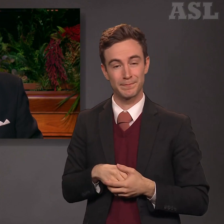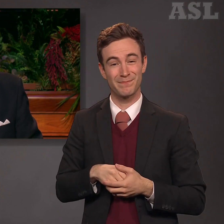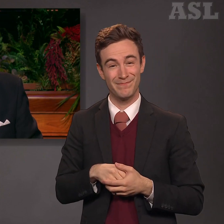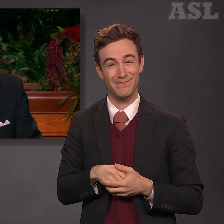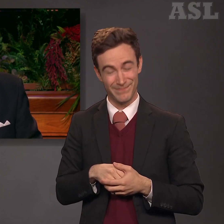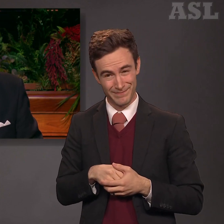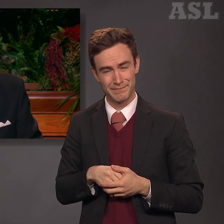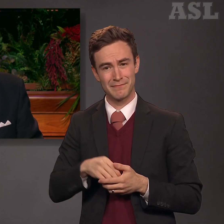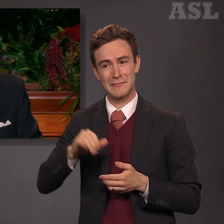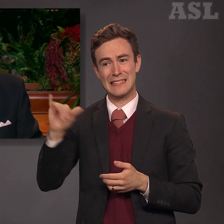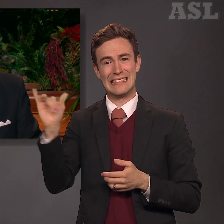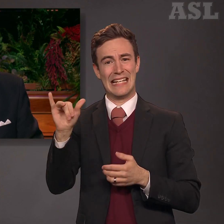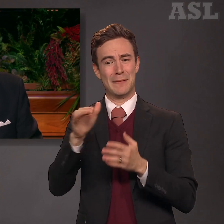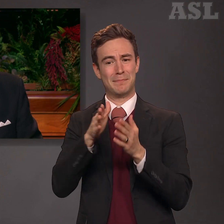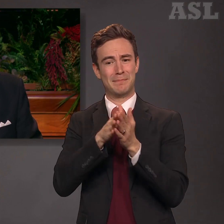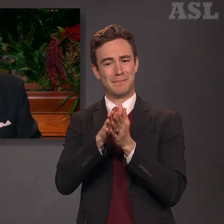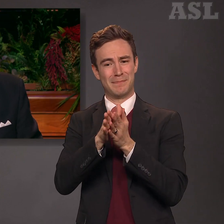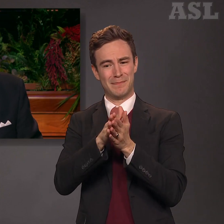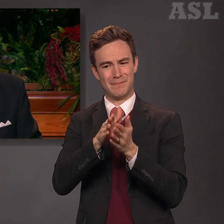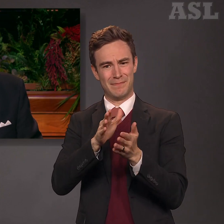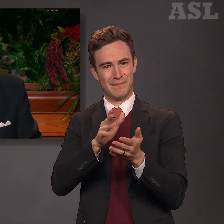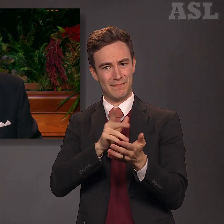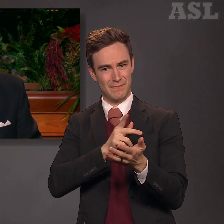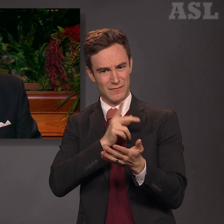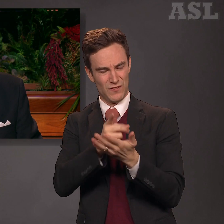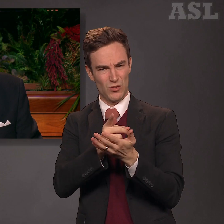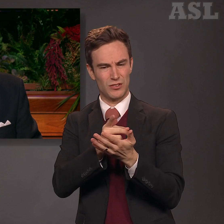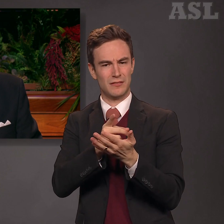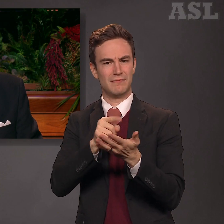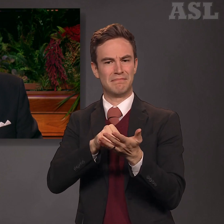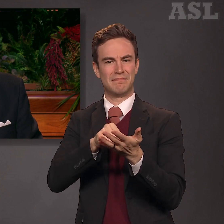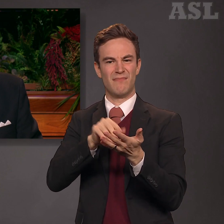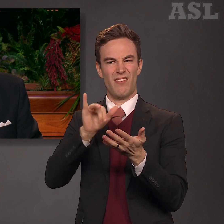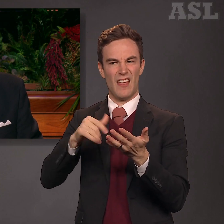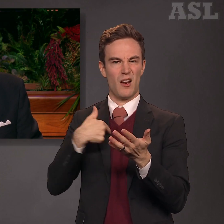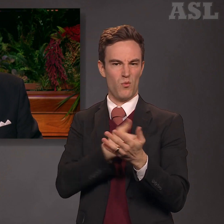determined, steadfast devotion, we sing,